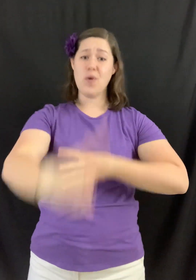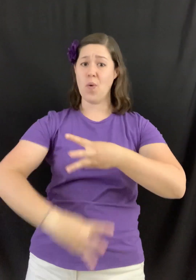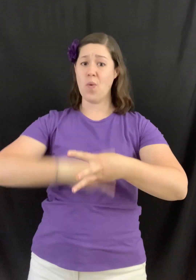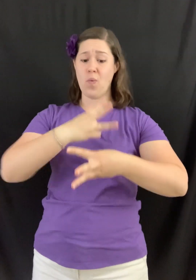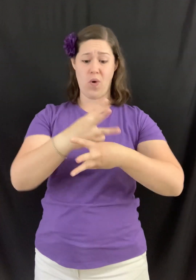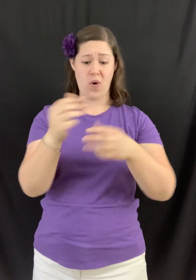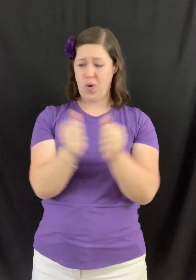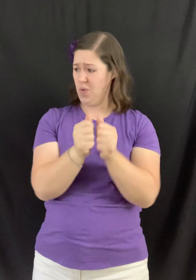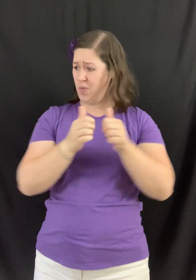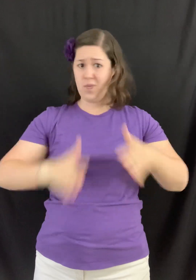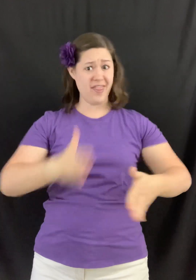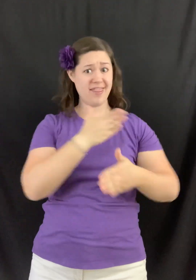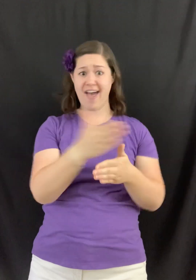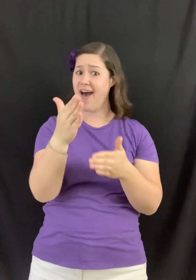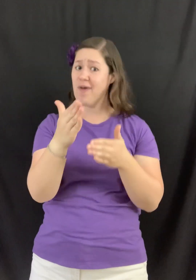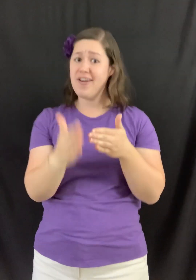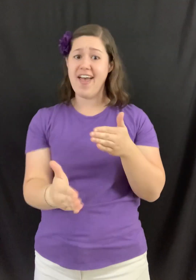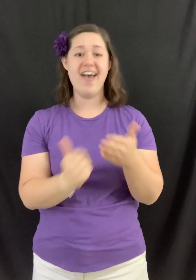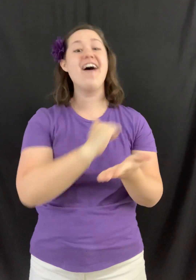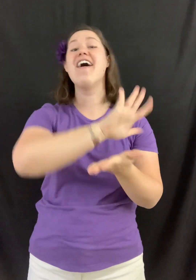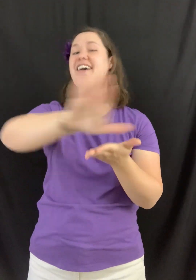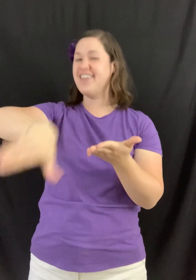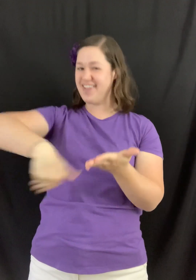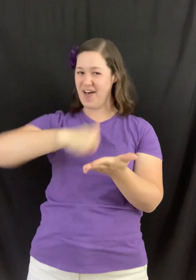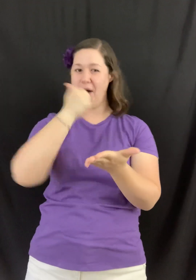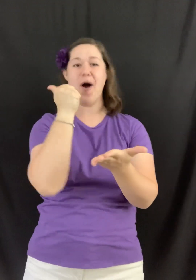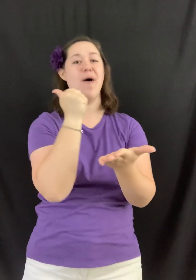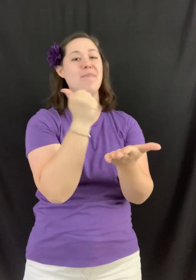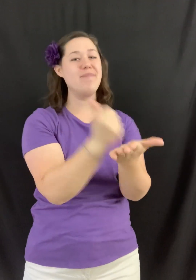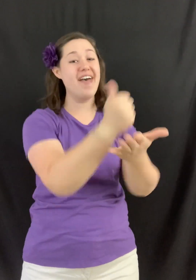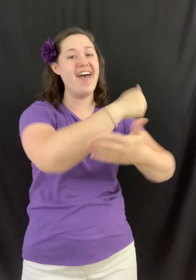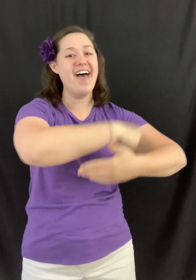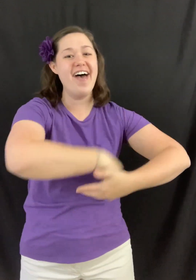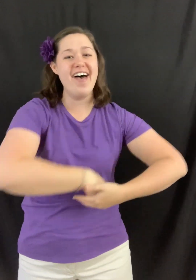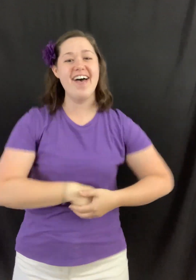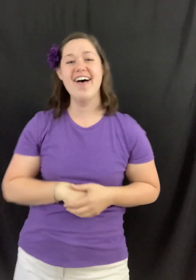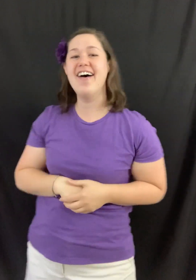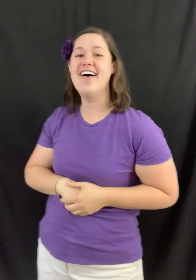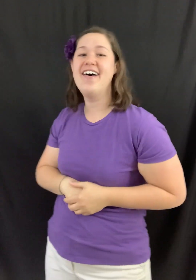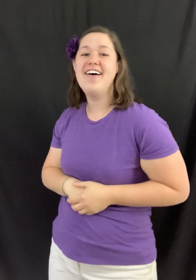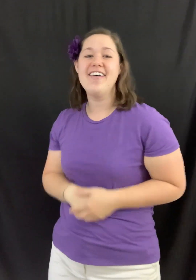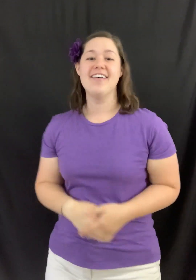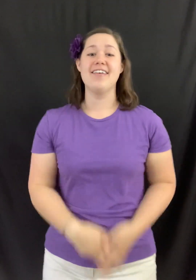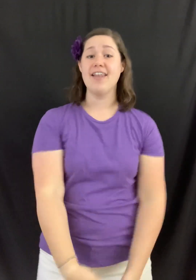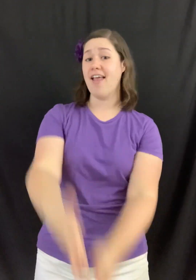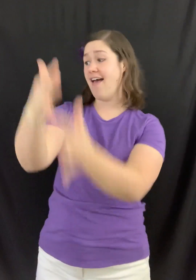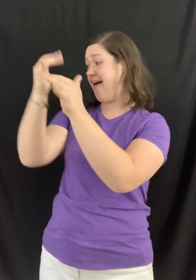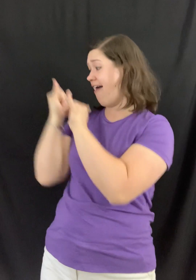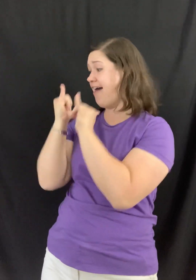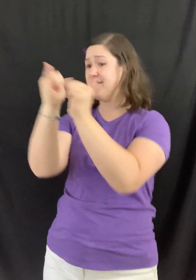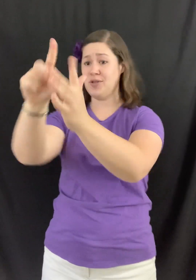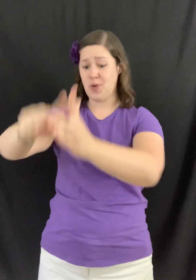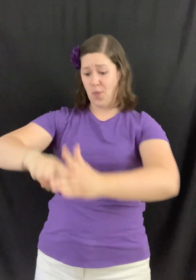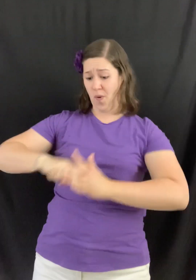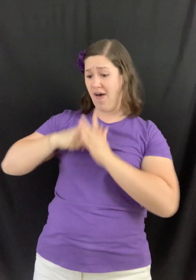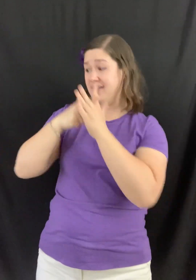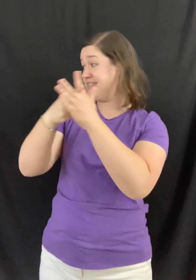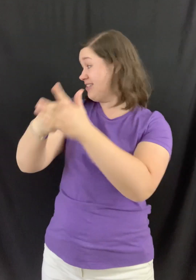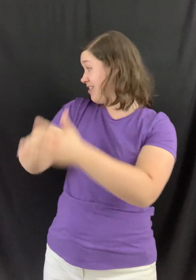The world without it and forever I say it runs in